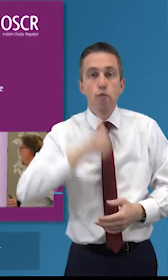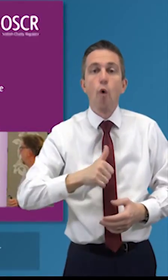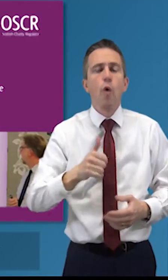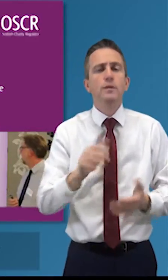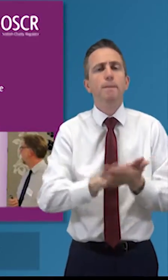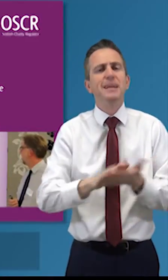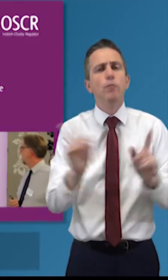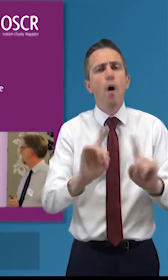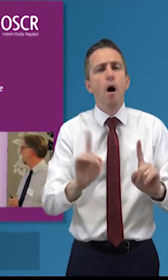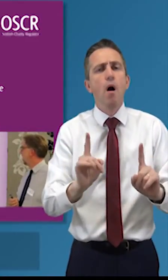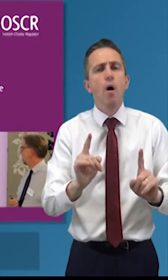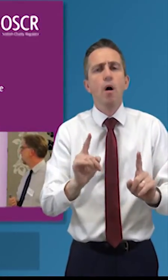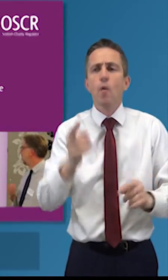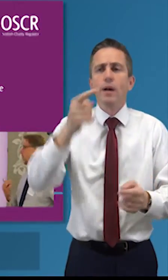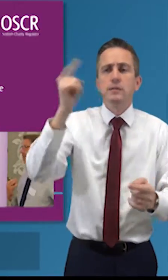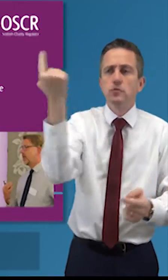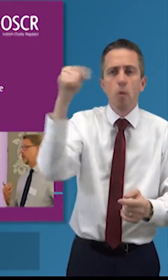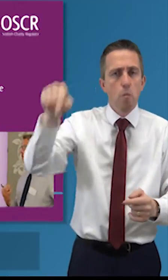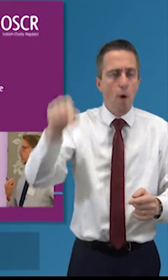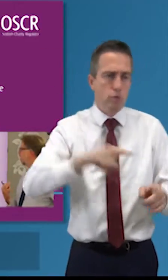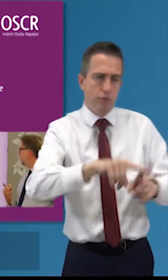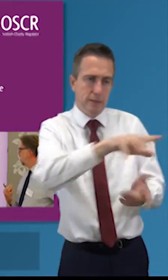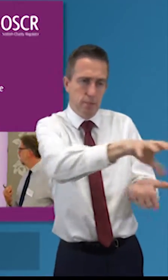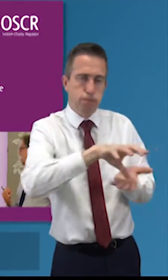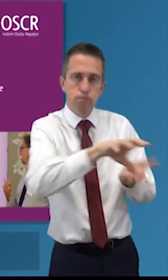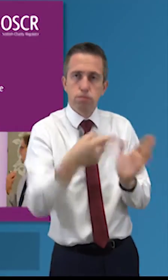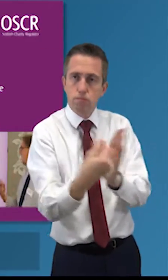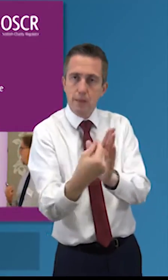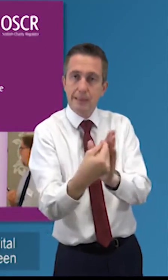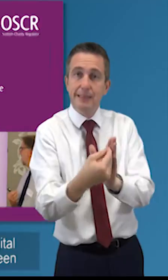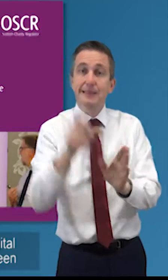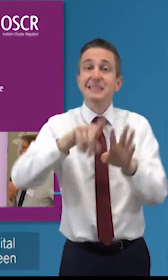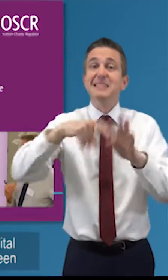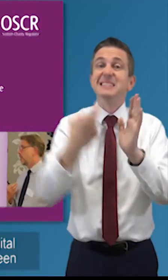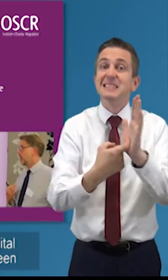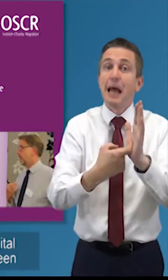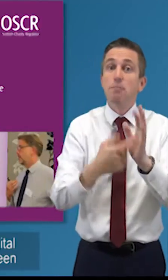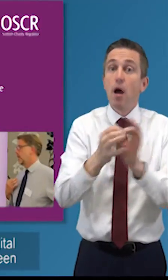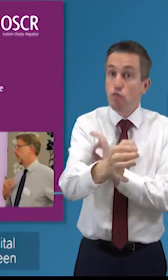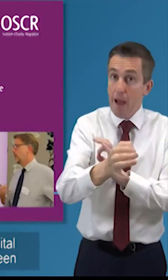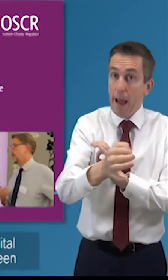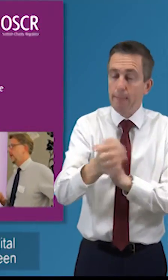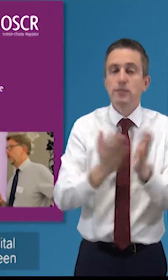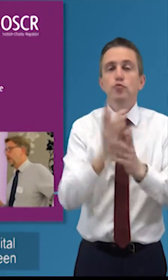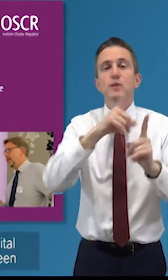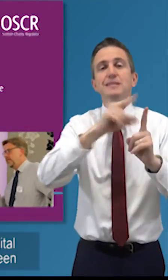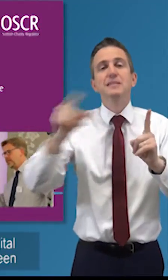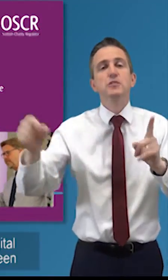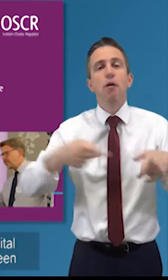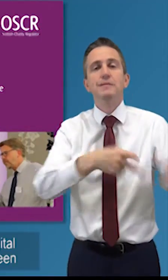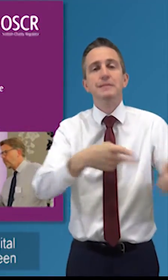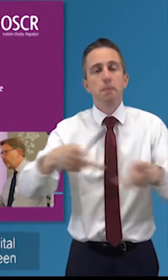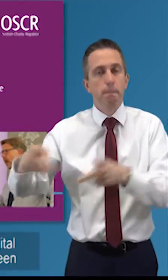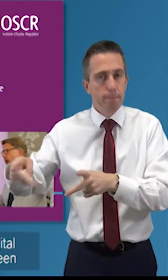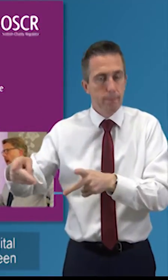used to gain a dishonest advantage advantage often financial over another person cybercrime is any criminal act committed by digital means